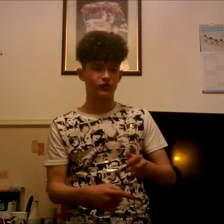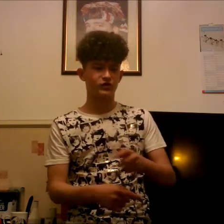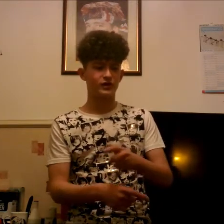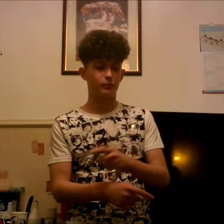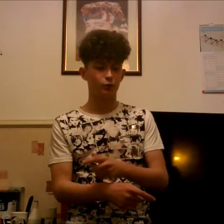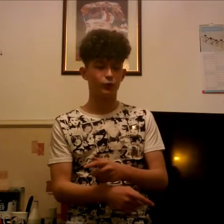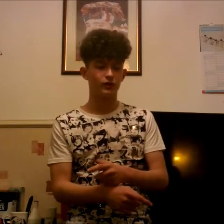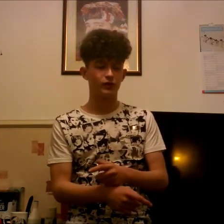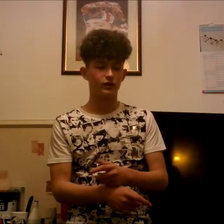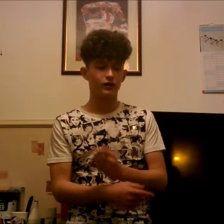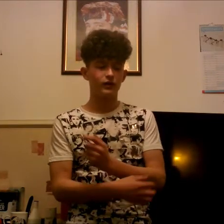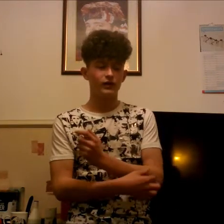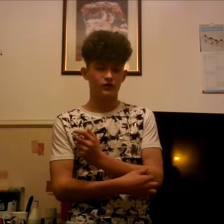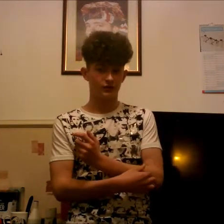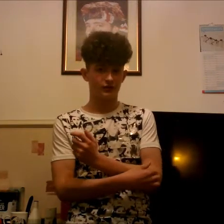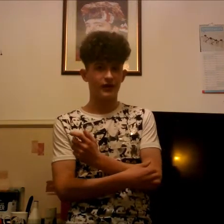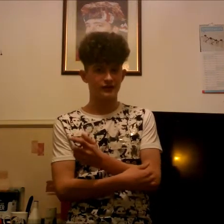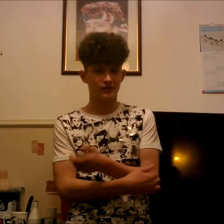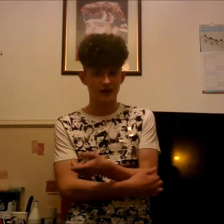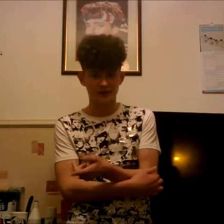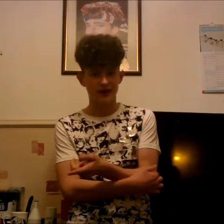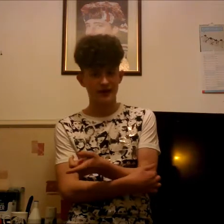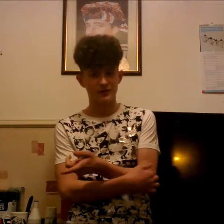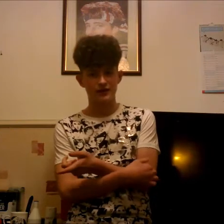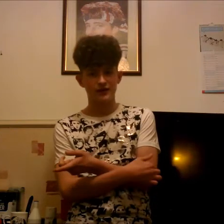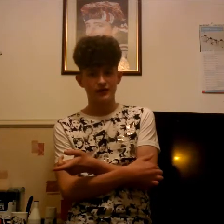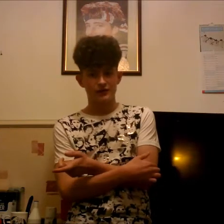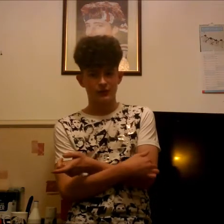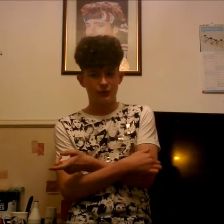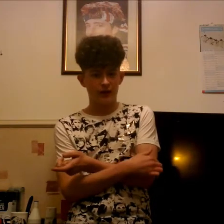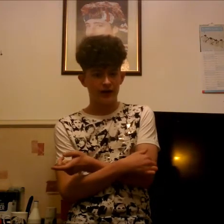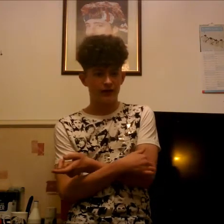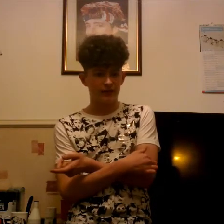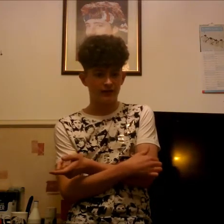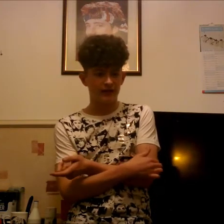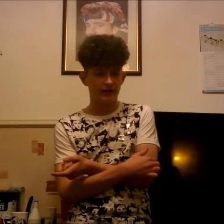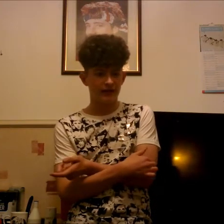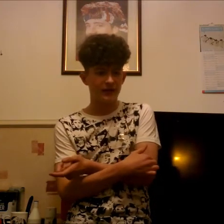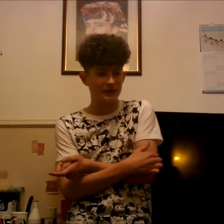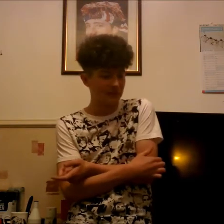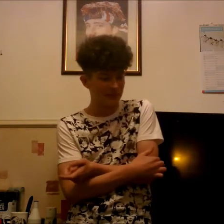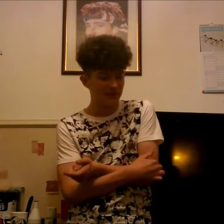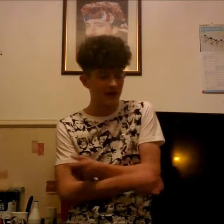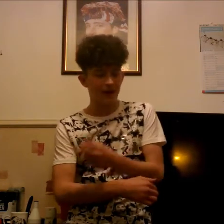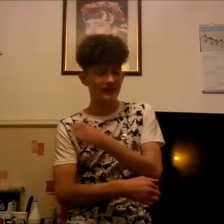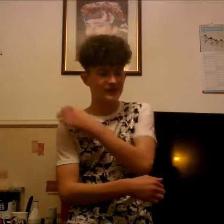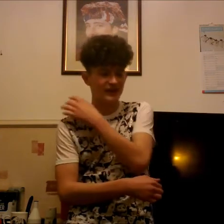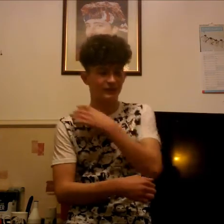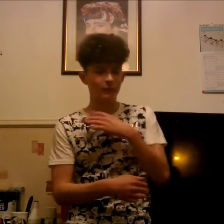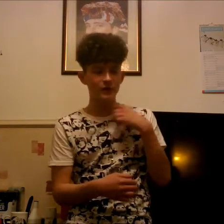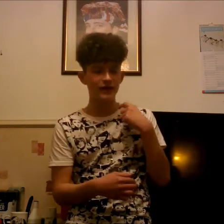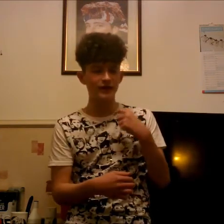change to a blue one so that's that's when they asked me so yeah i had a sling room in my neck